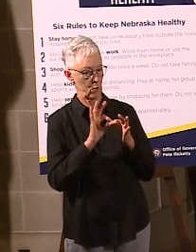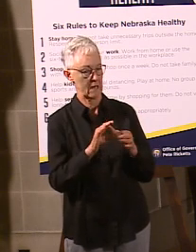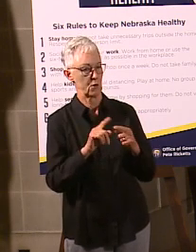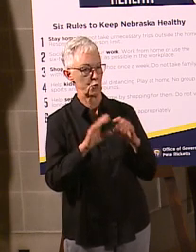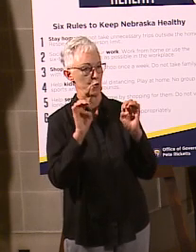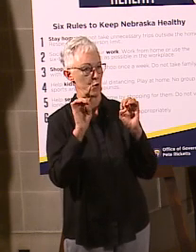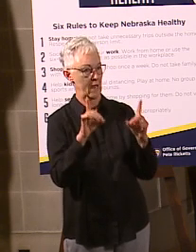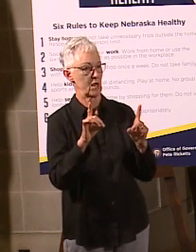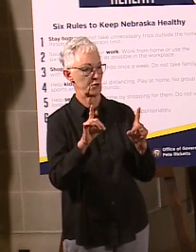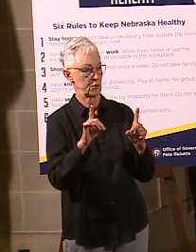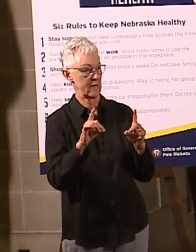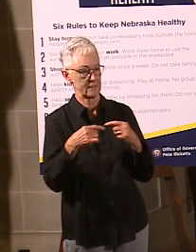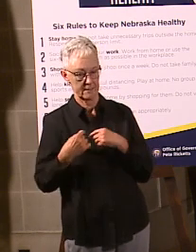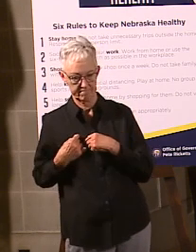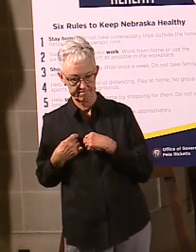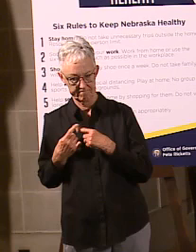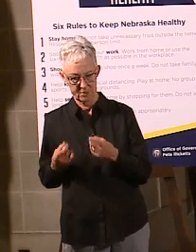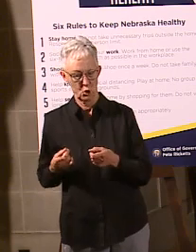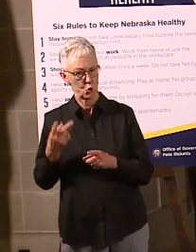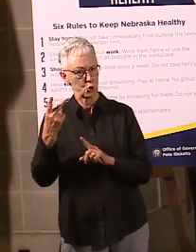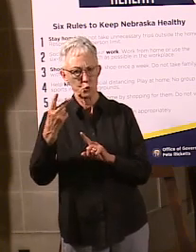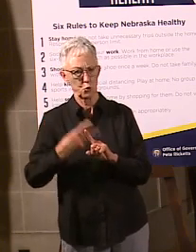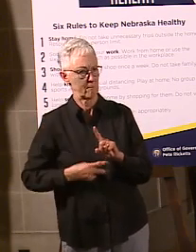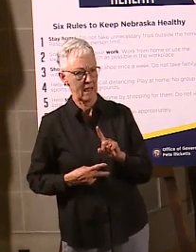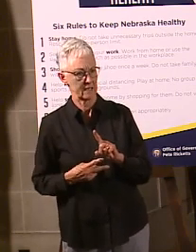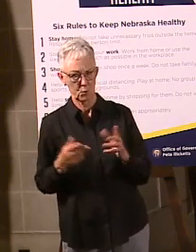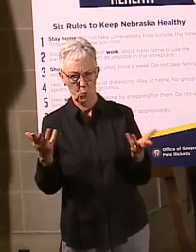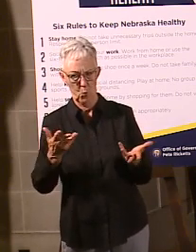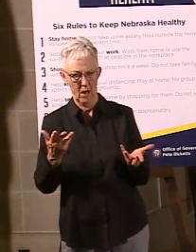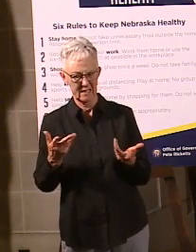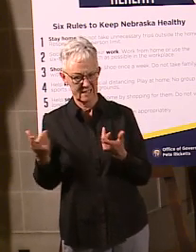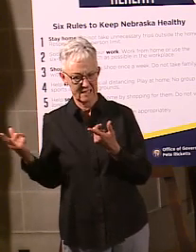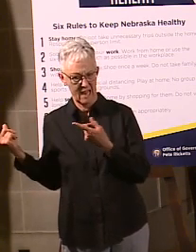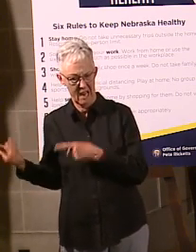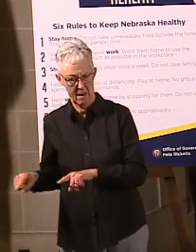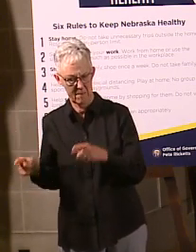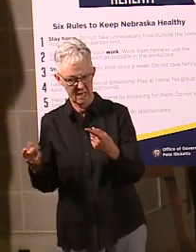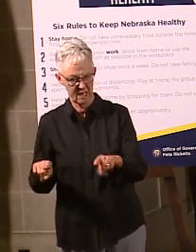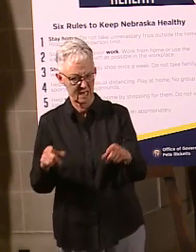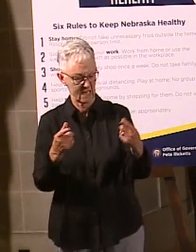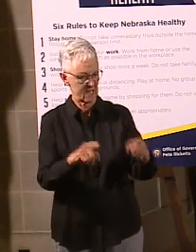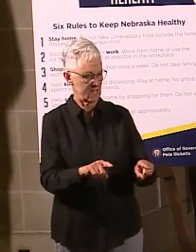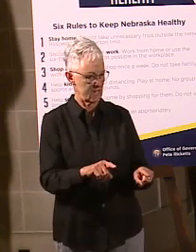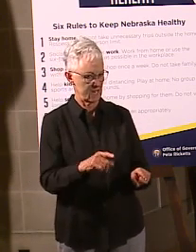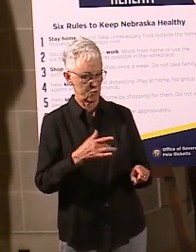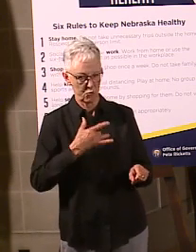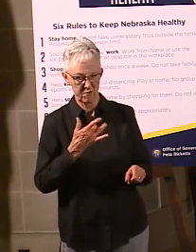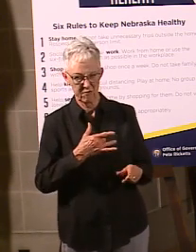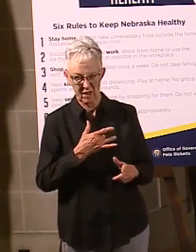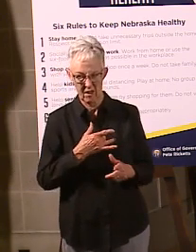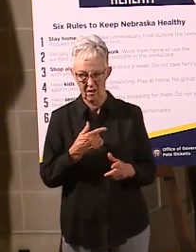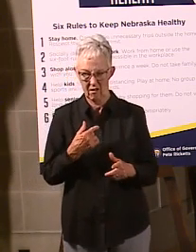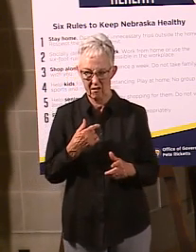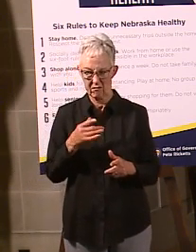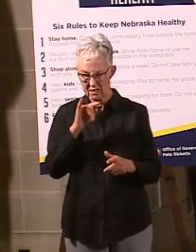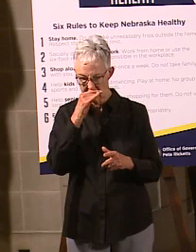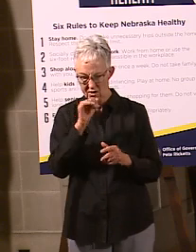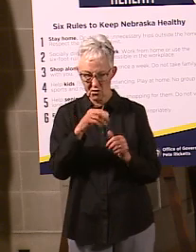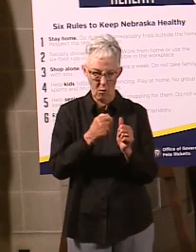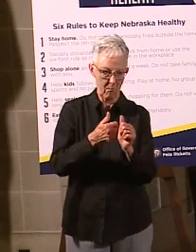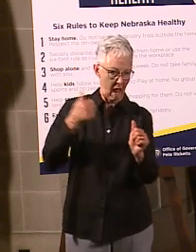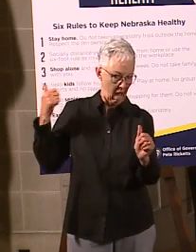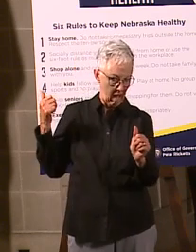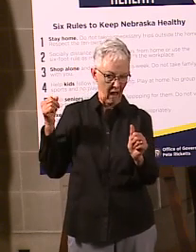fall? So, really the question is to kind of reflect on where we've been the last couple of months relative to the educational impacts and then what we've learned